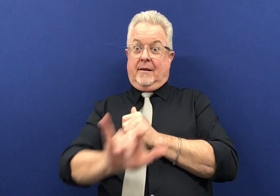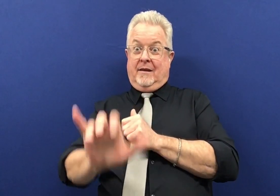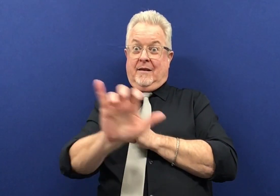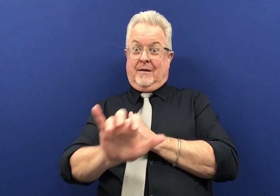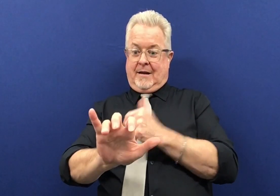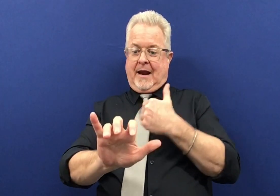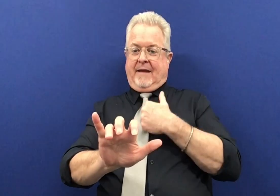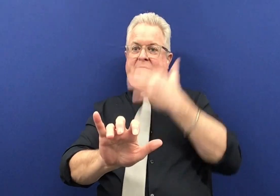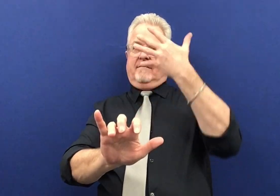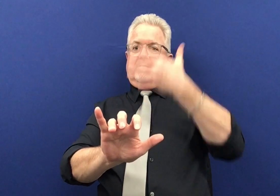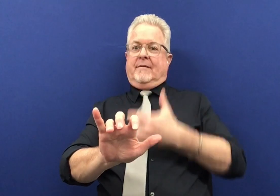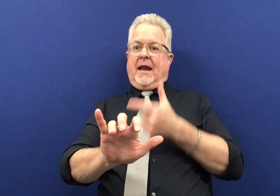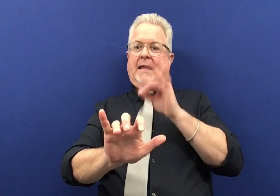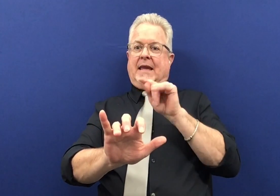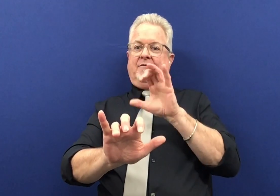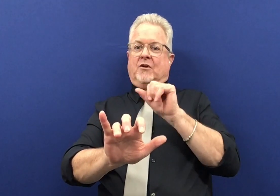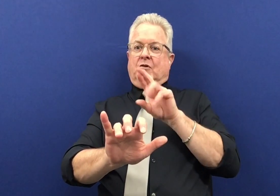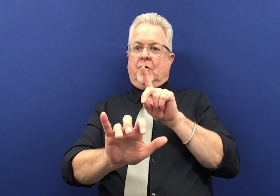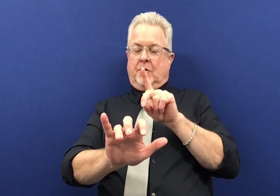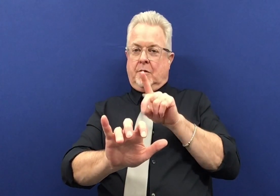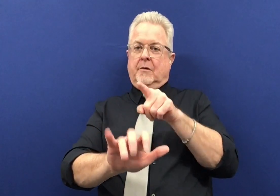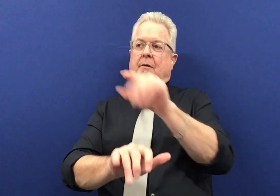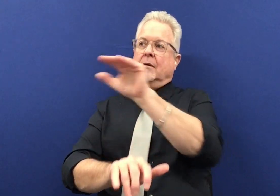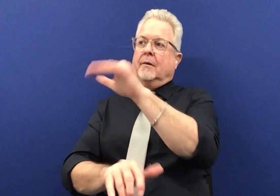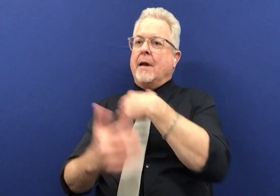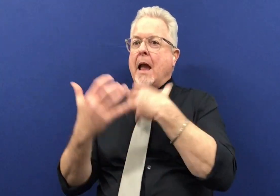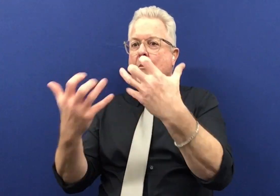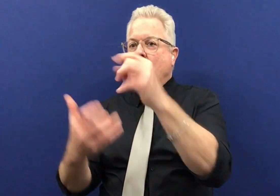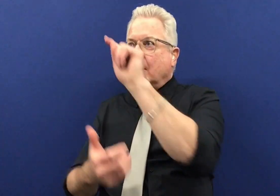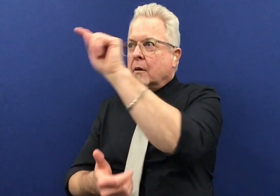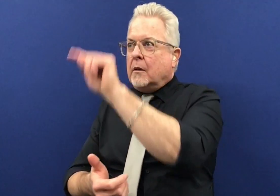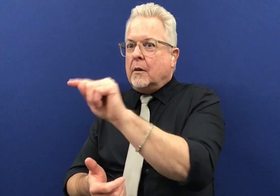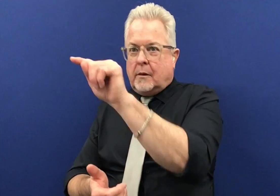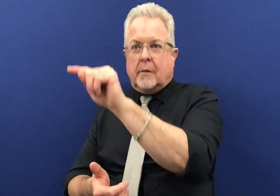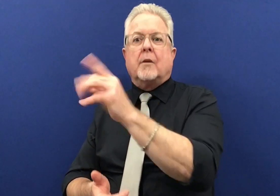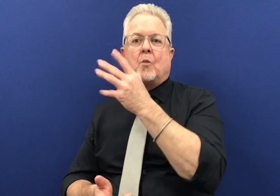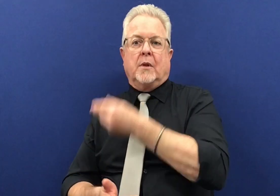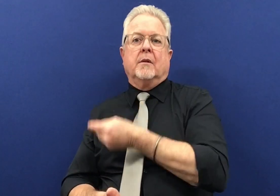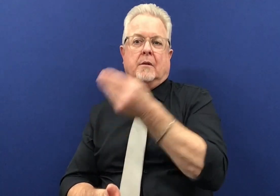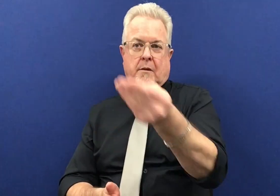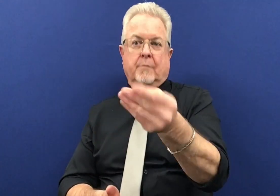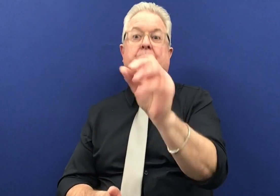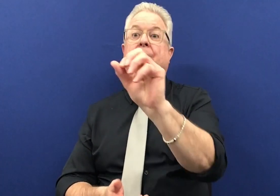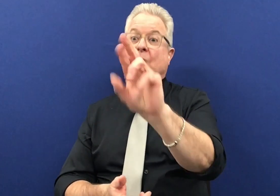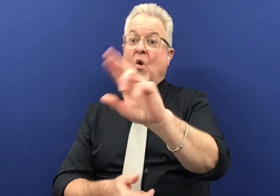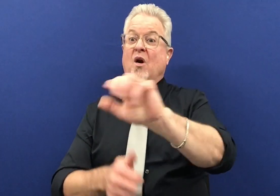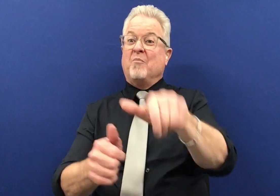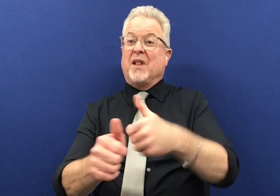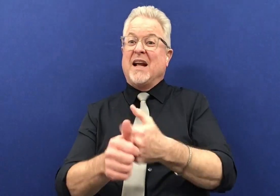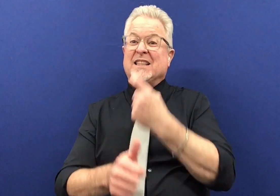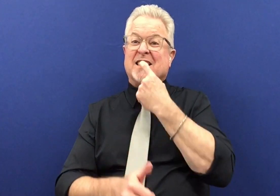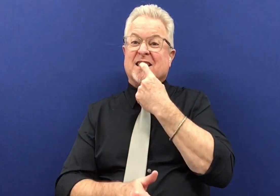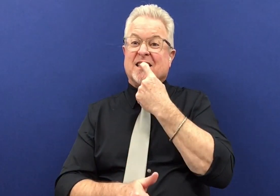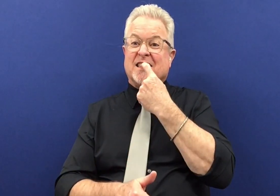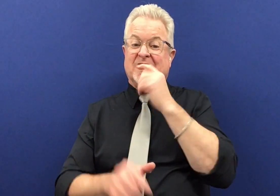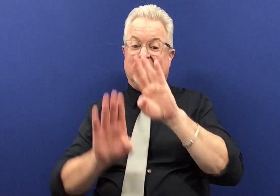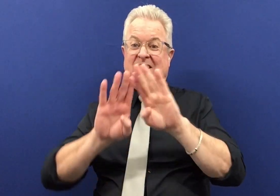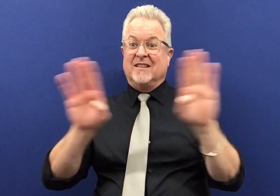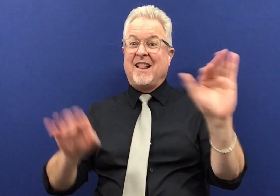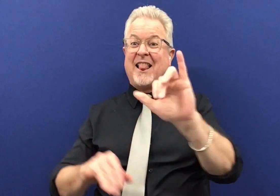behind the cashier or even locking them up so that would be legitimate if you want bought one